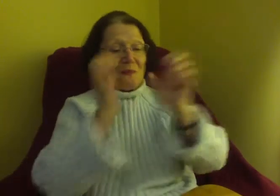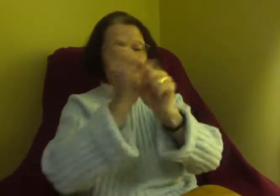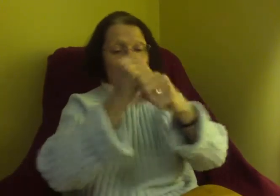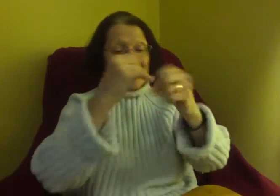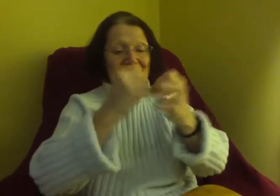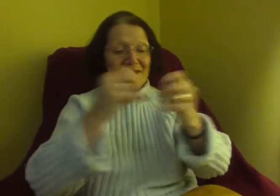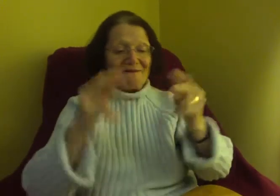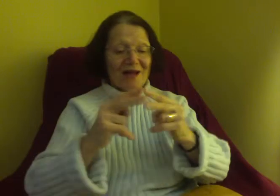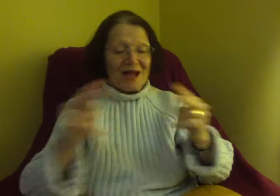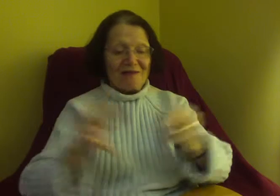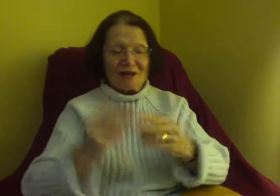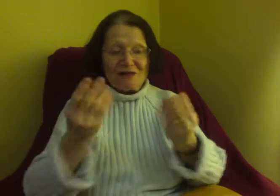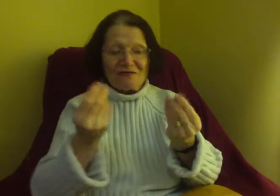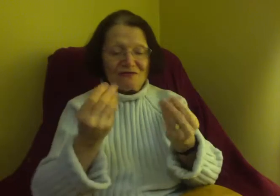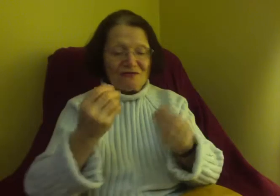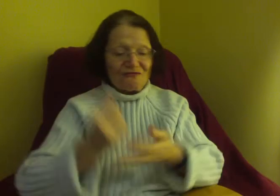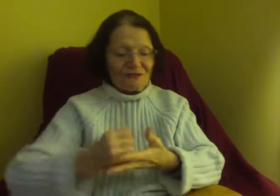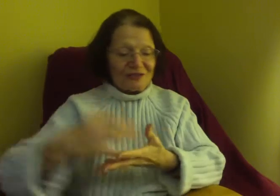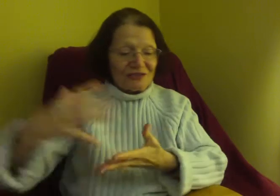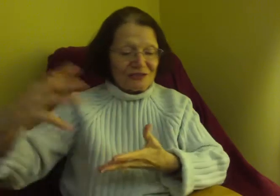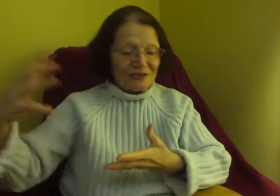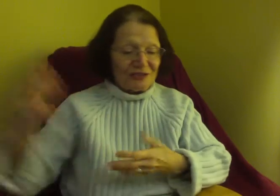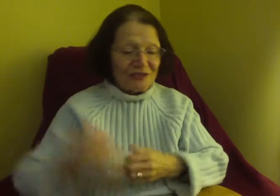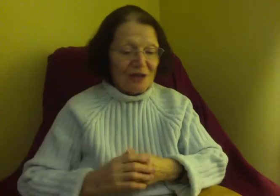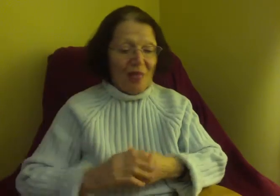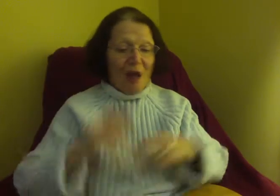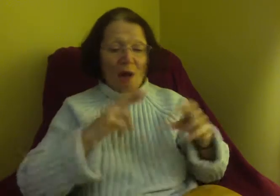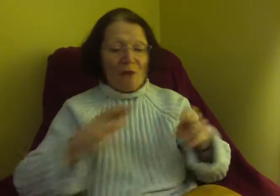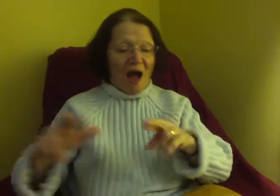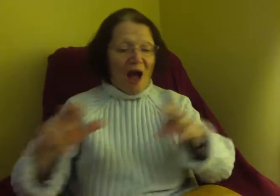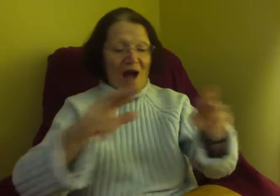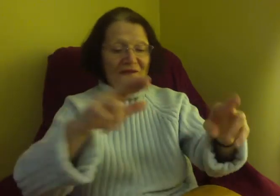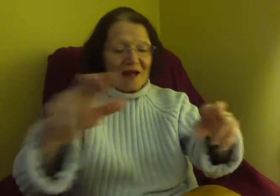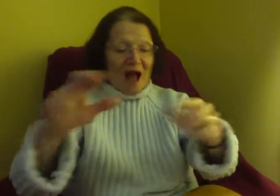My.... Mary.... My.....